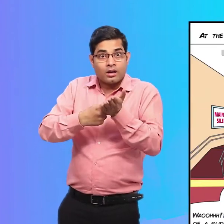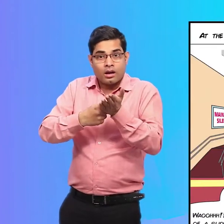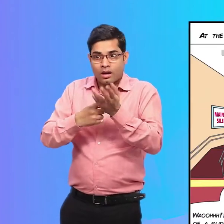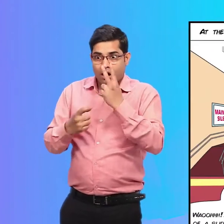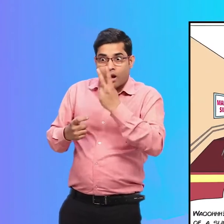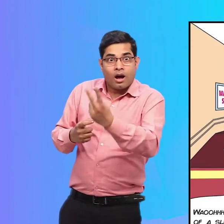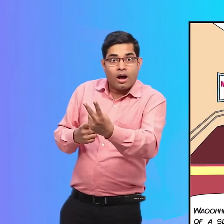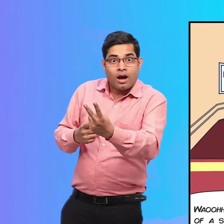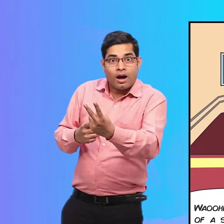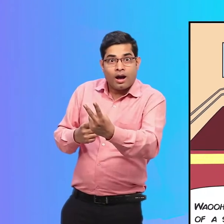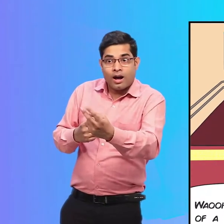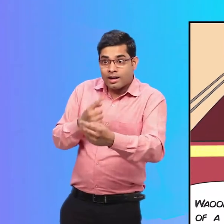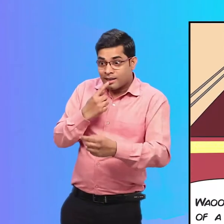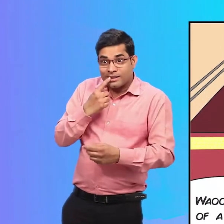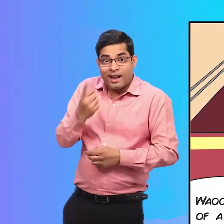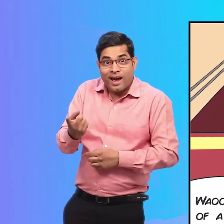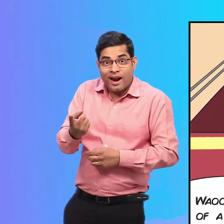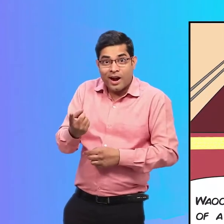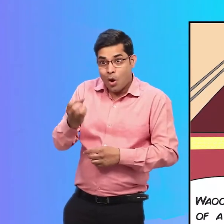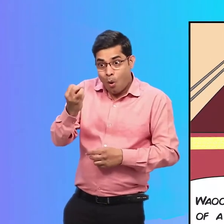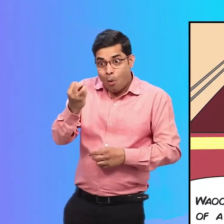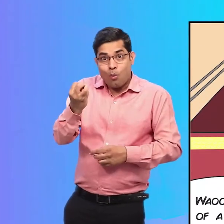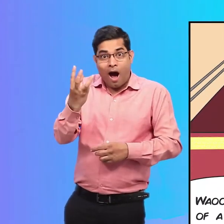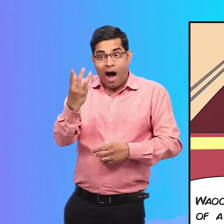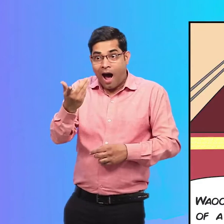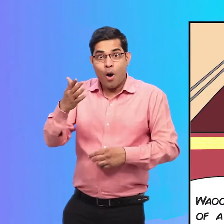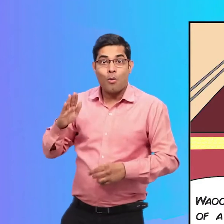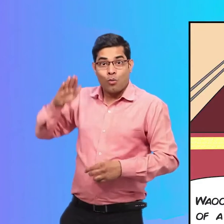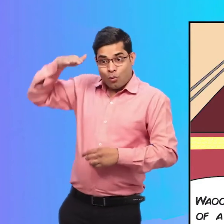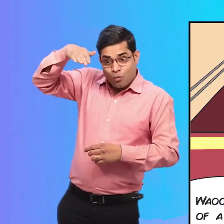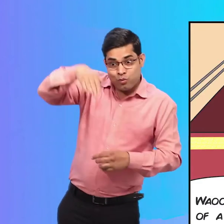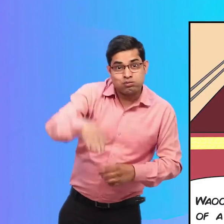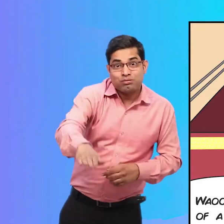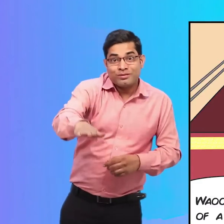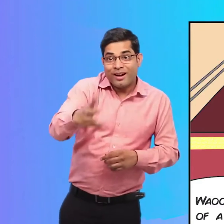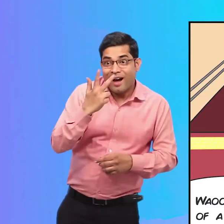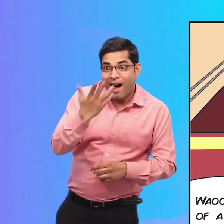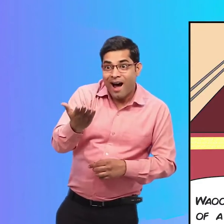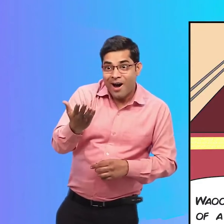and says, Huh? Wow! What kind of a slide is that?